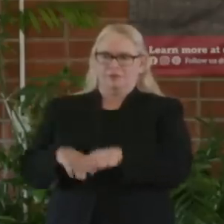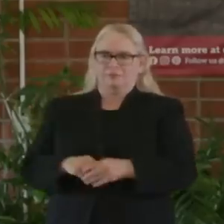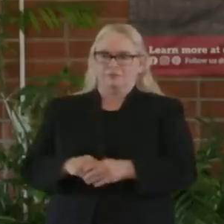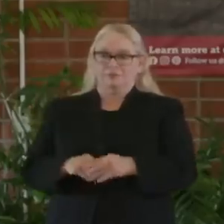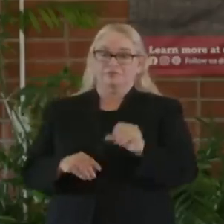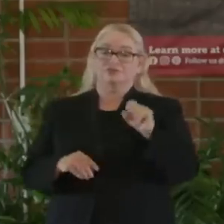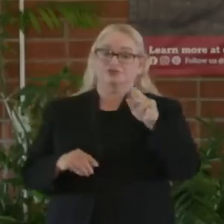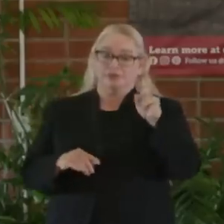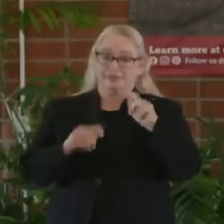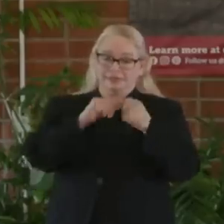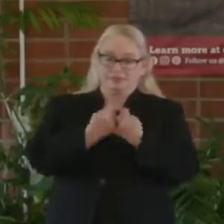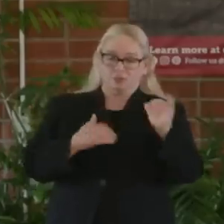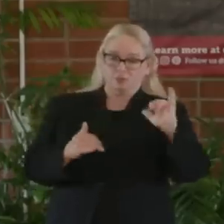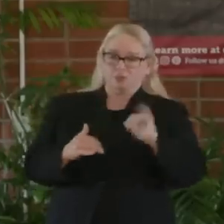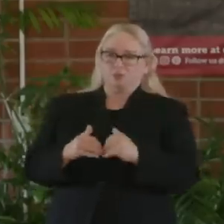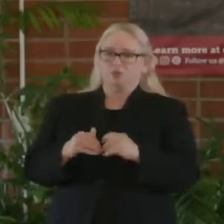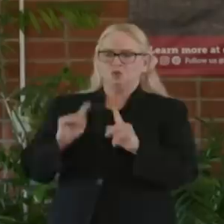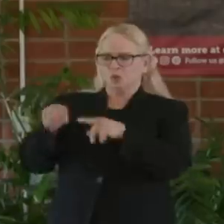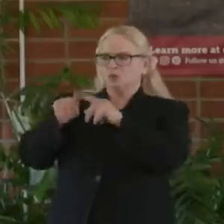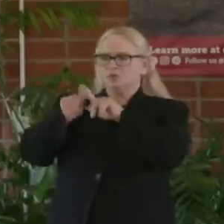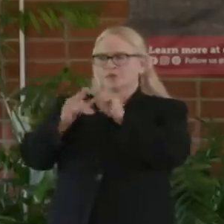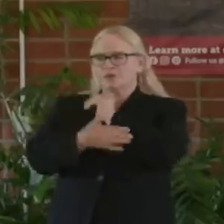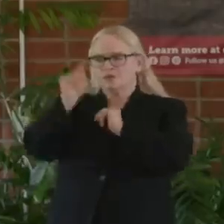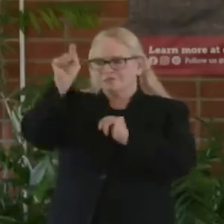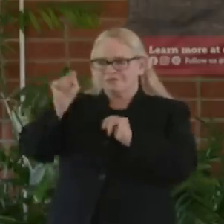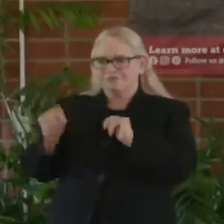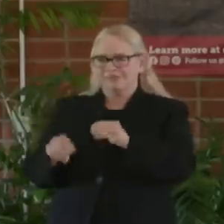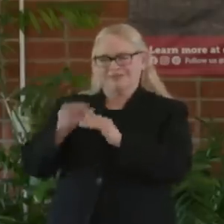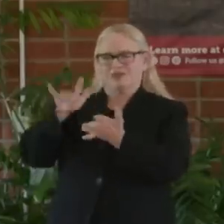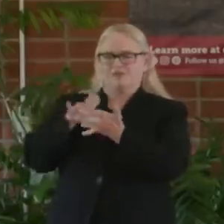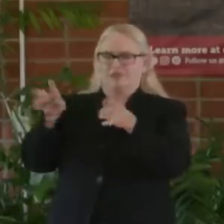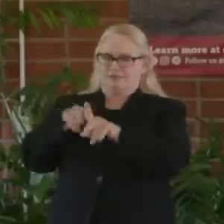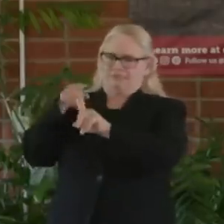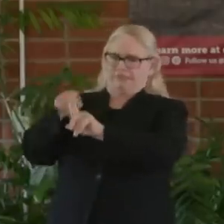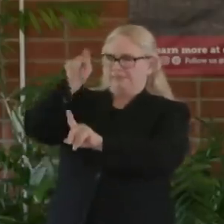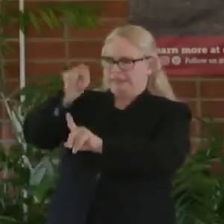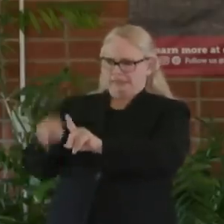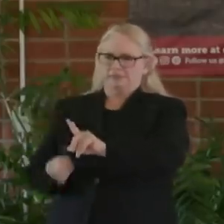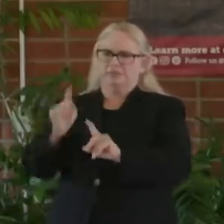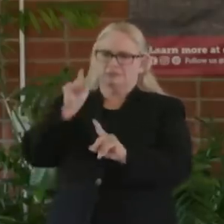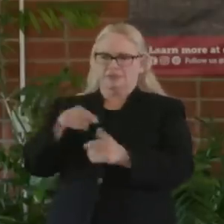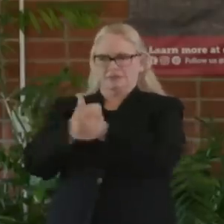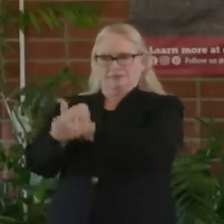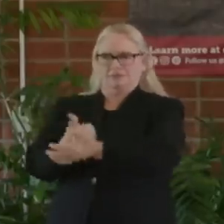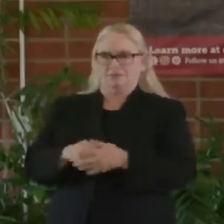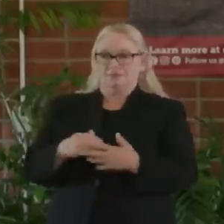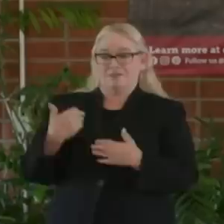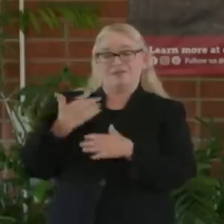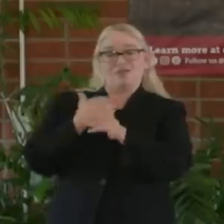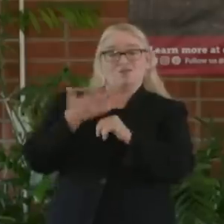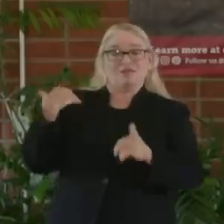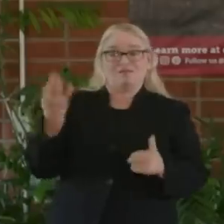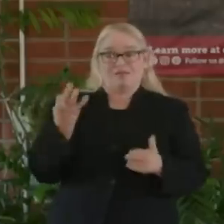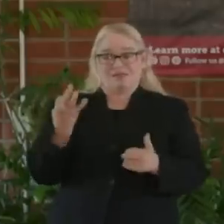counties, with the renewed vigor of what we announced on Friday related to supporting our essential workforce,